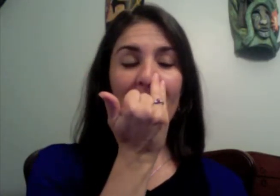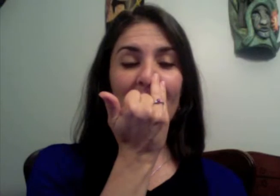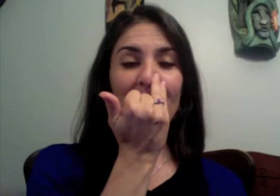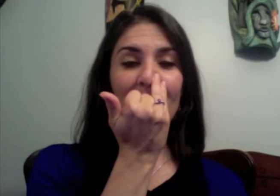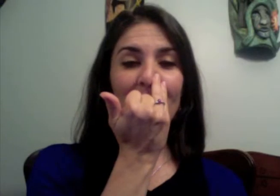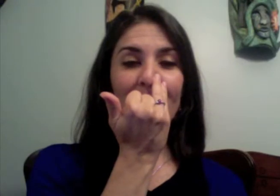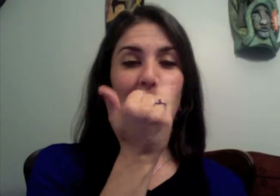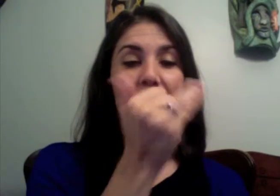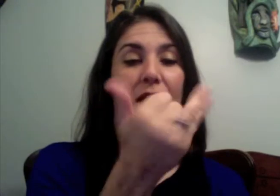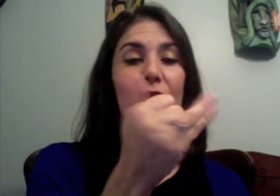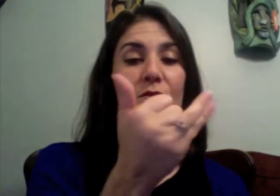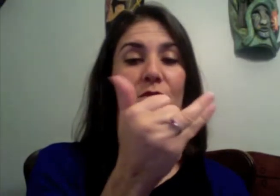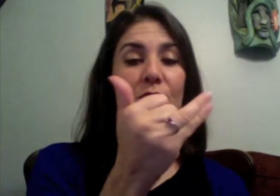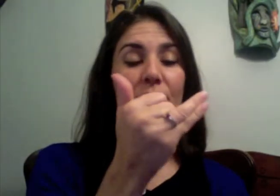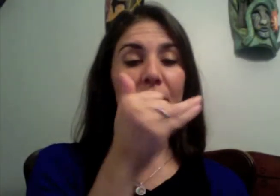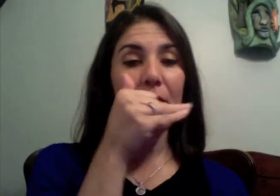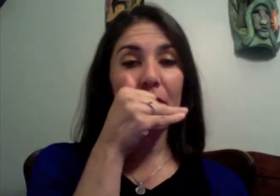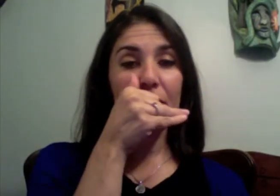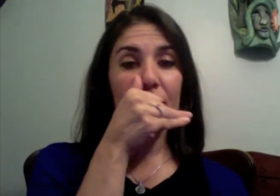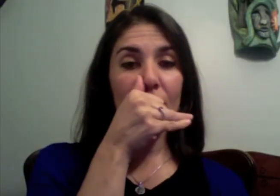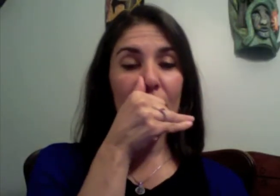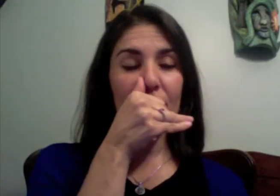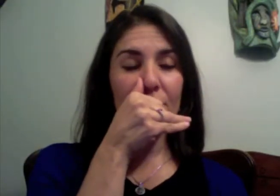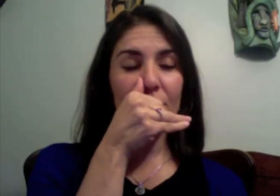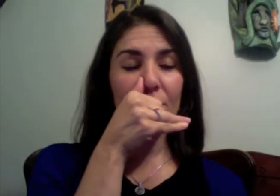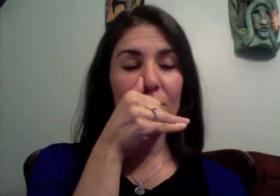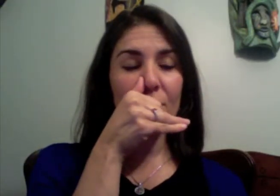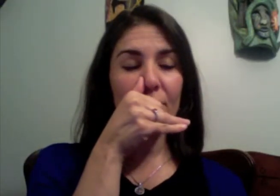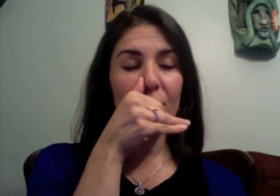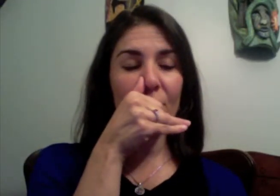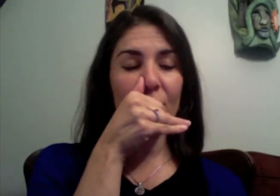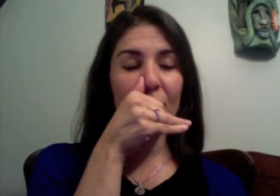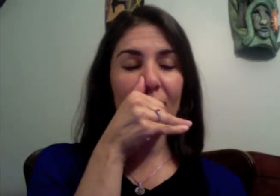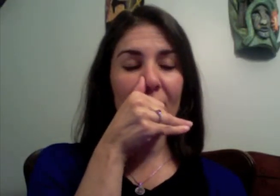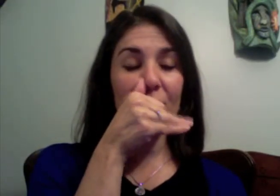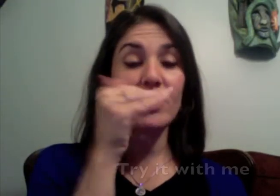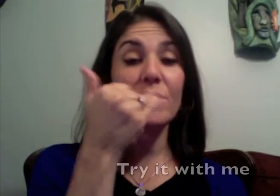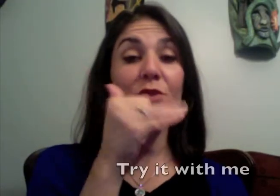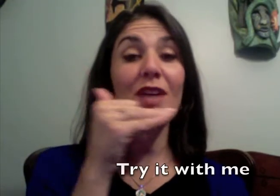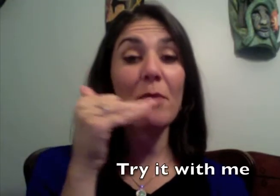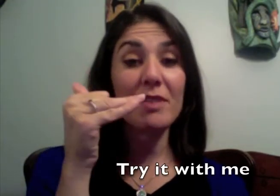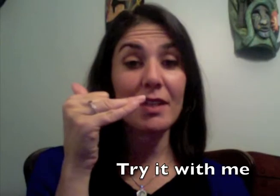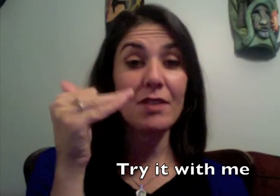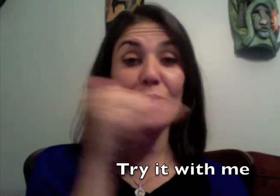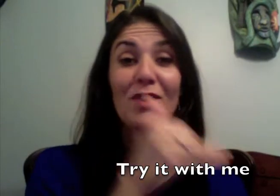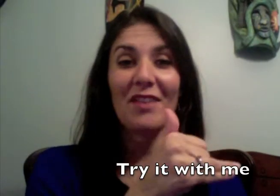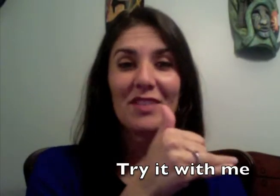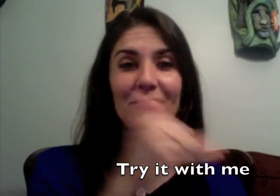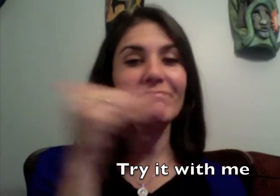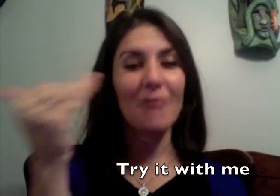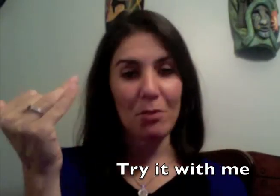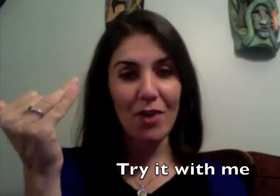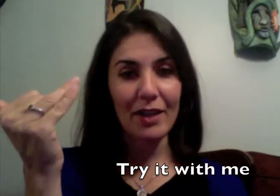nostril and use your thumb cross close off your right nostril and you can do the opposite if you're a lefty I'm a righty